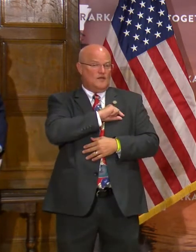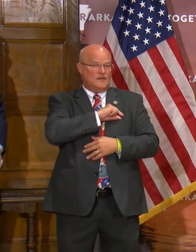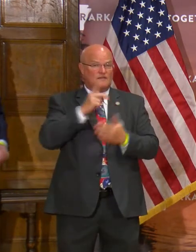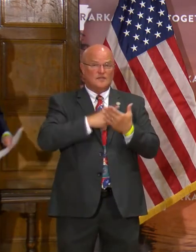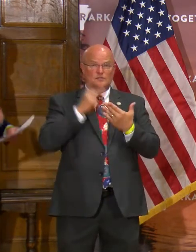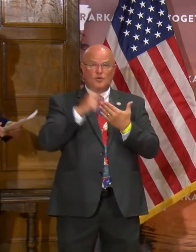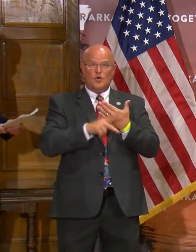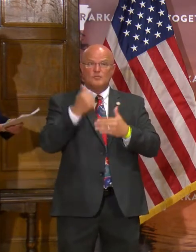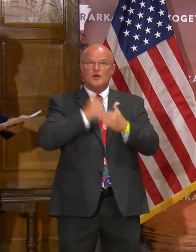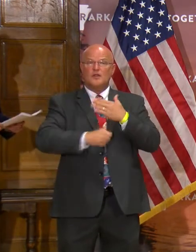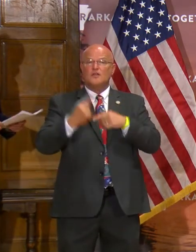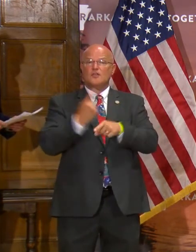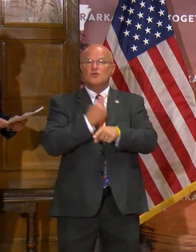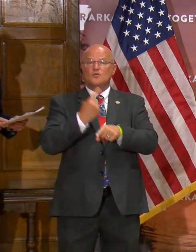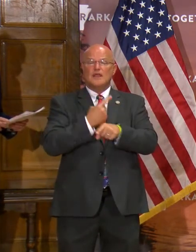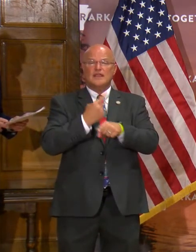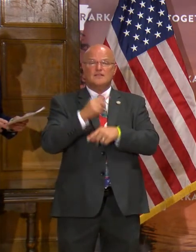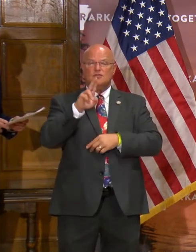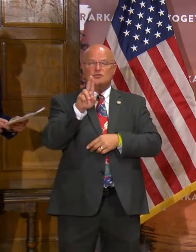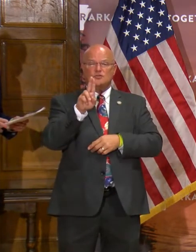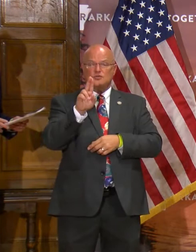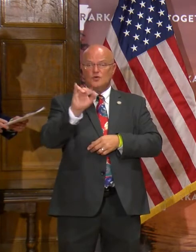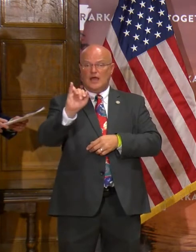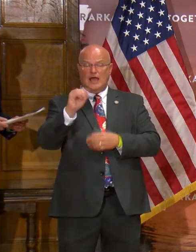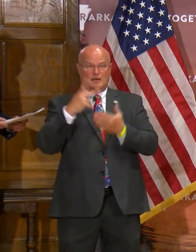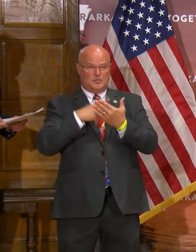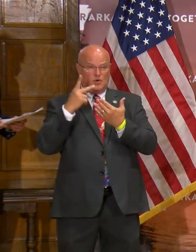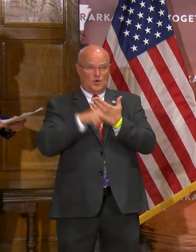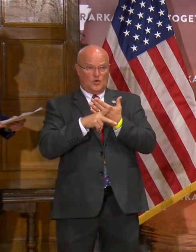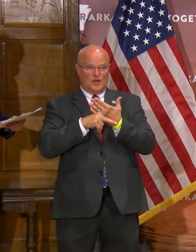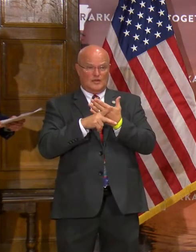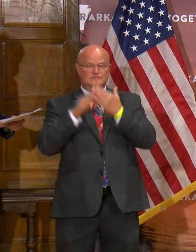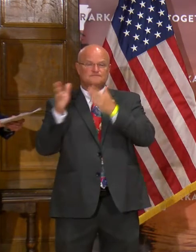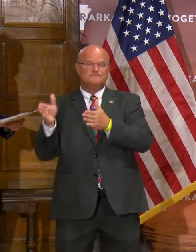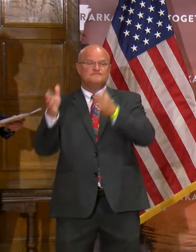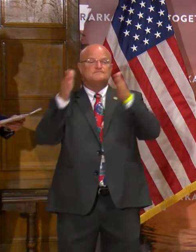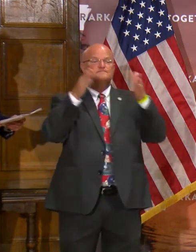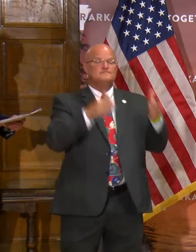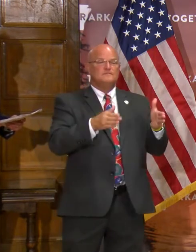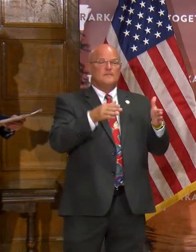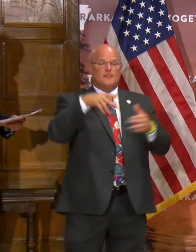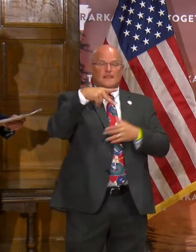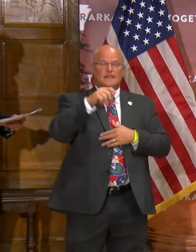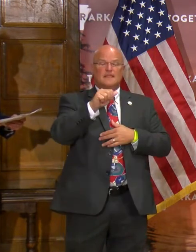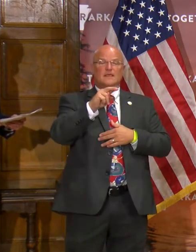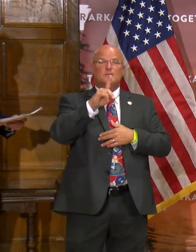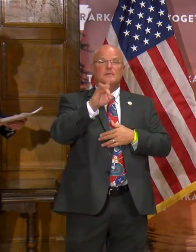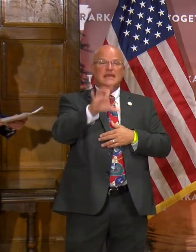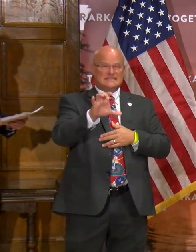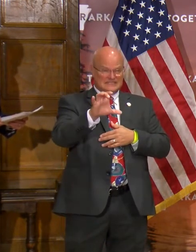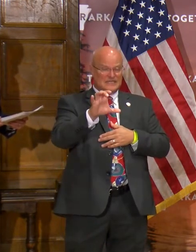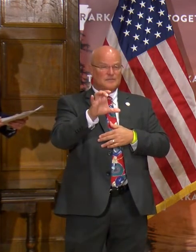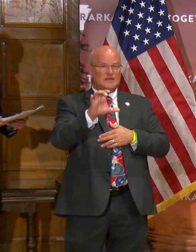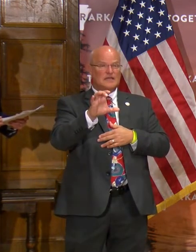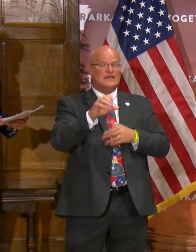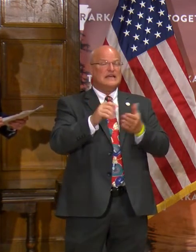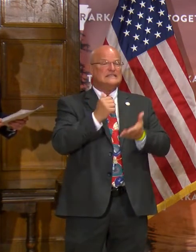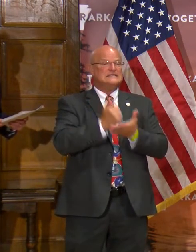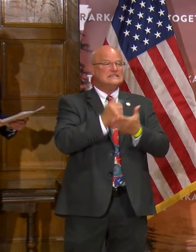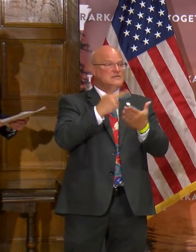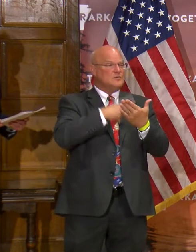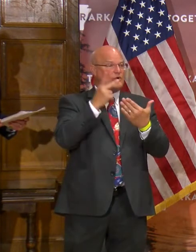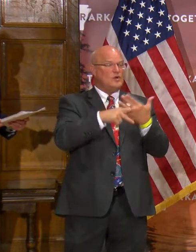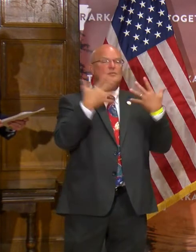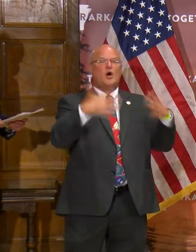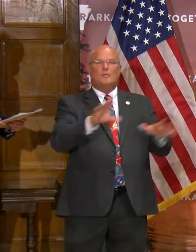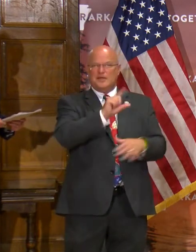program under the regular UI benefits program. For those on the pandemic unemployment assistance who have already been automatically qualified as a result